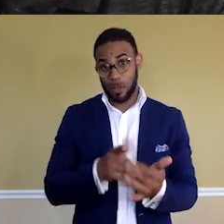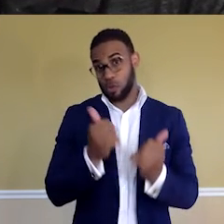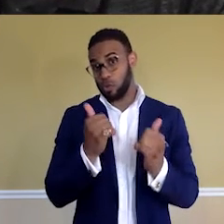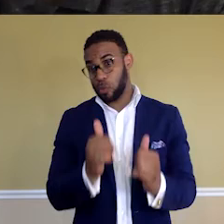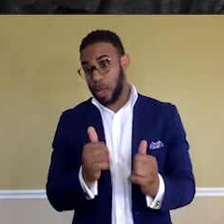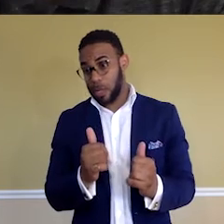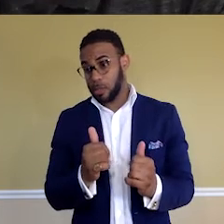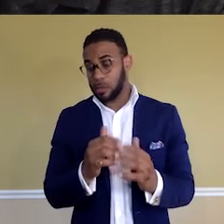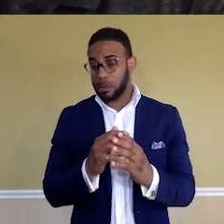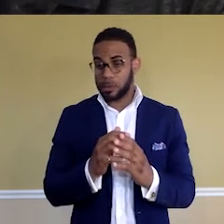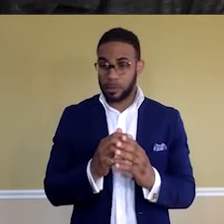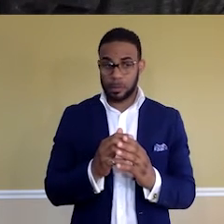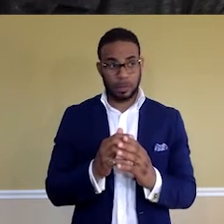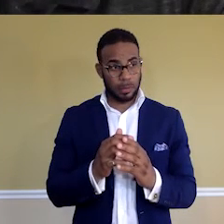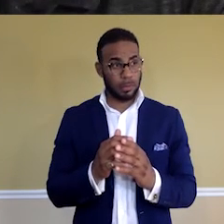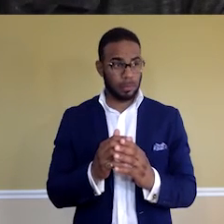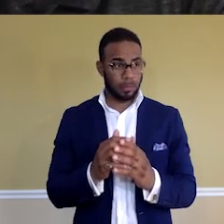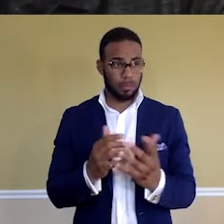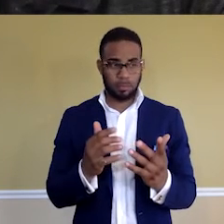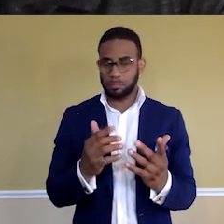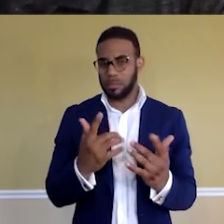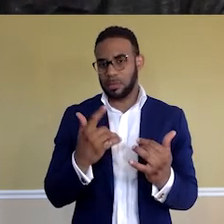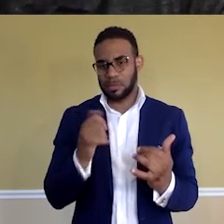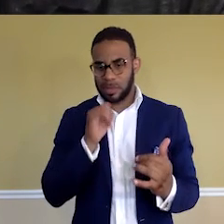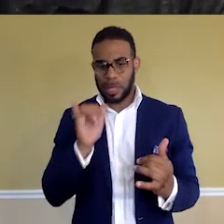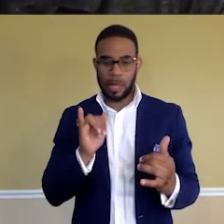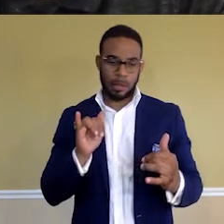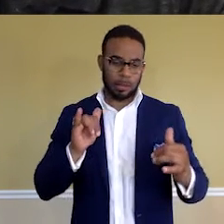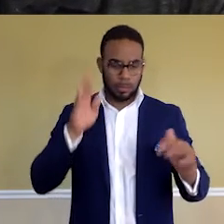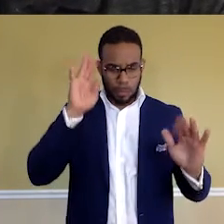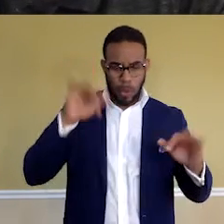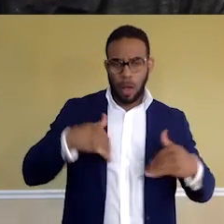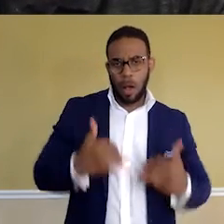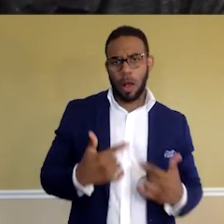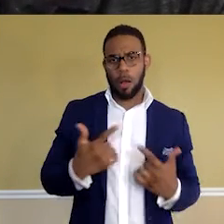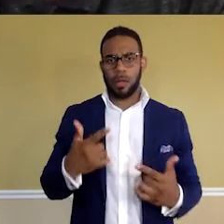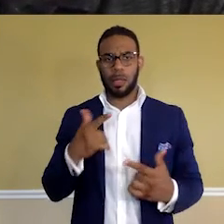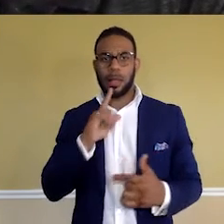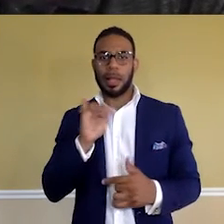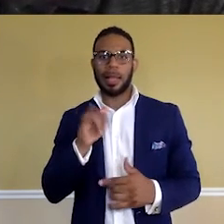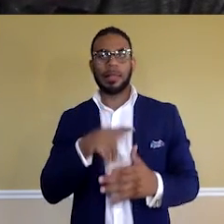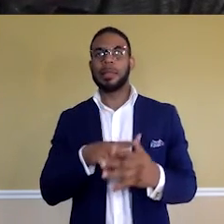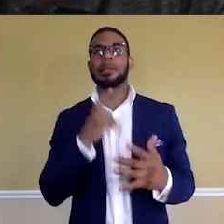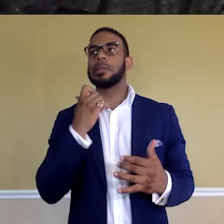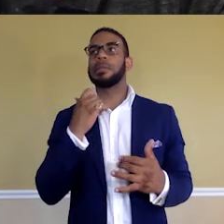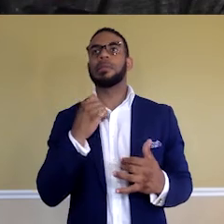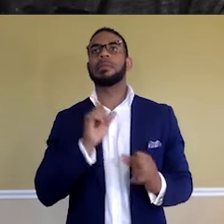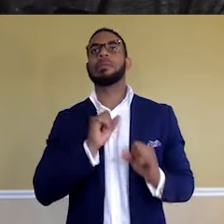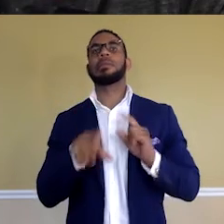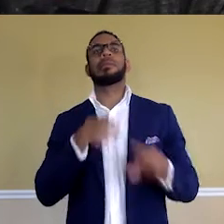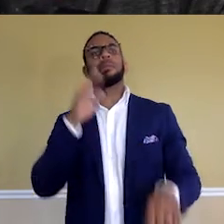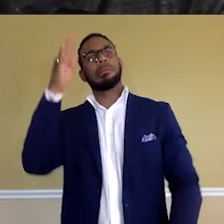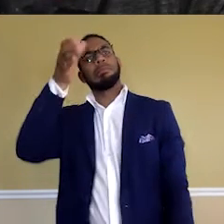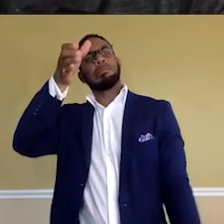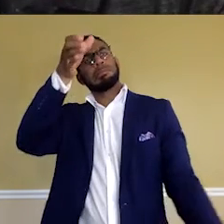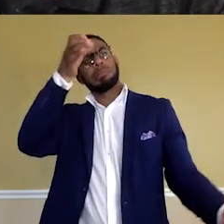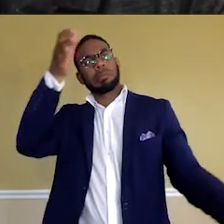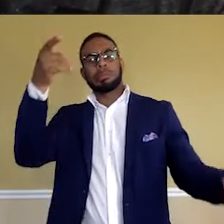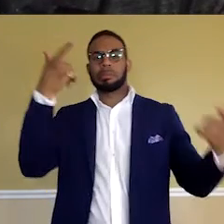come off as someone who just becomes like a know-it-all. I've met people who are like, they just, you know, come off as their know-it-alls. They know a lot of things. But